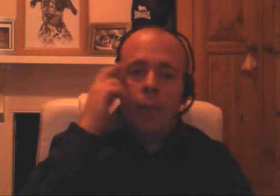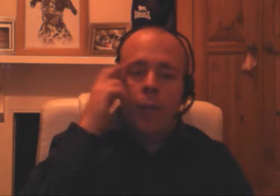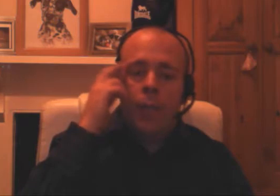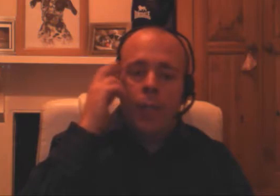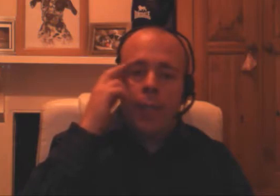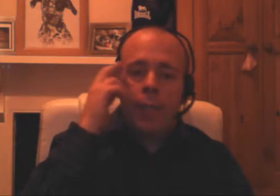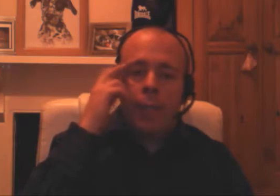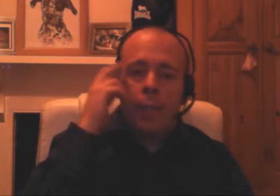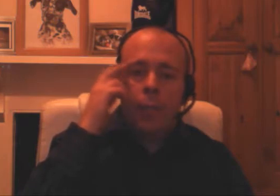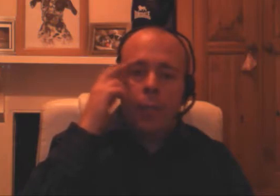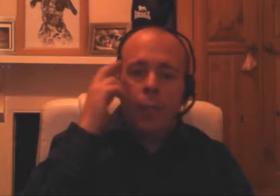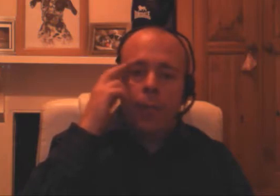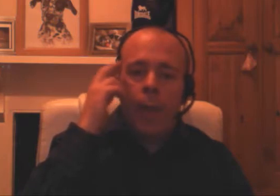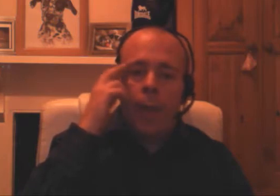racing with panic.